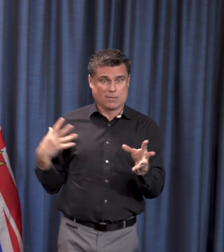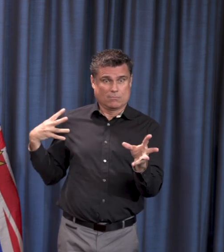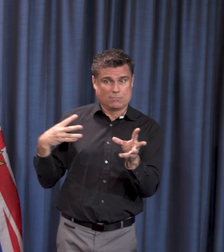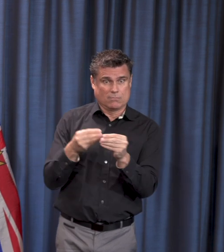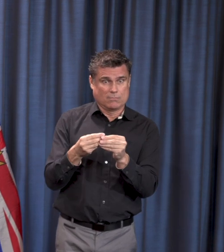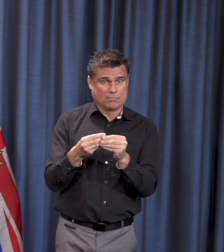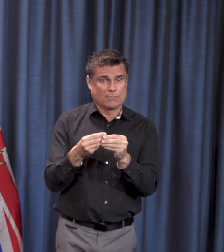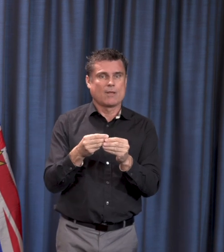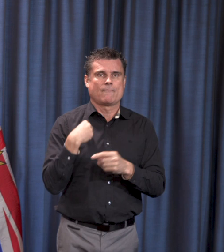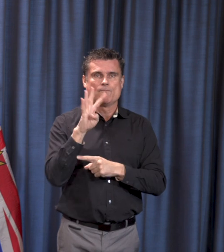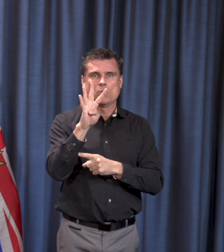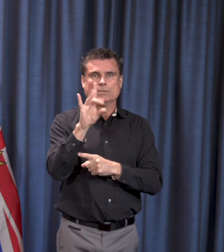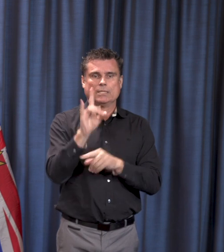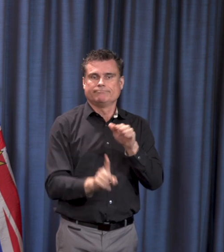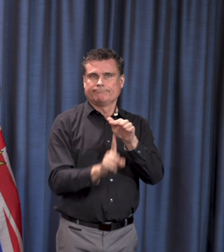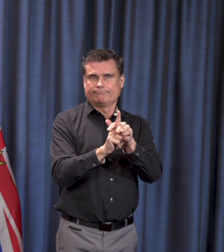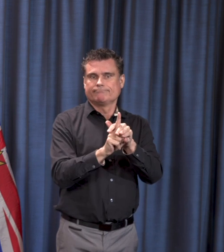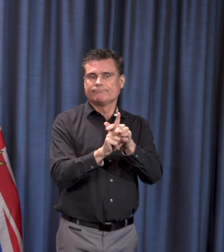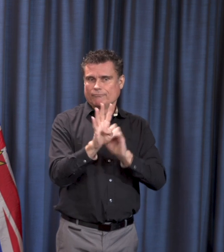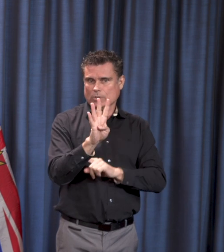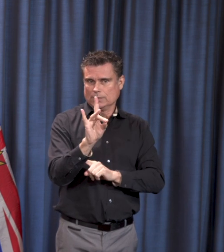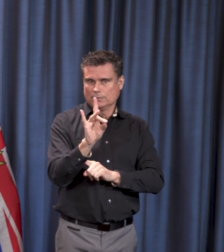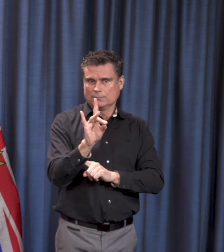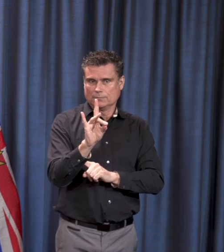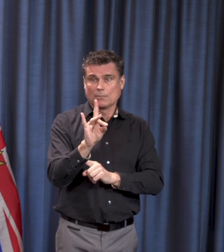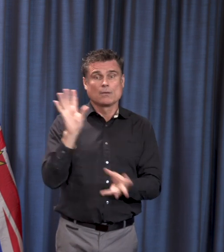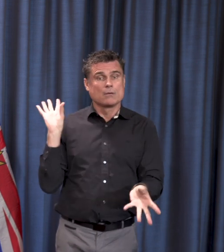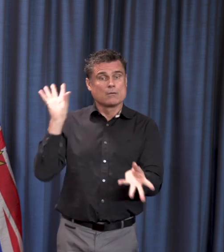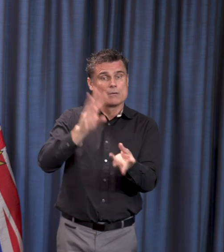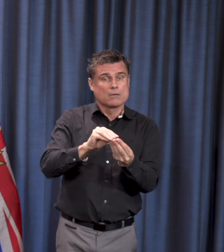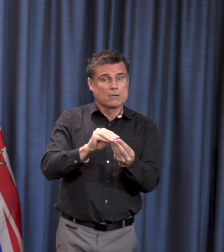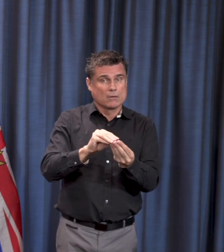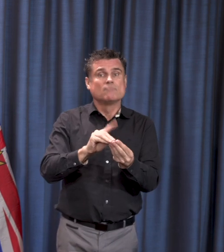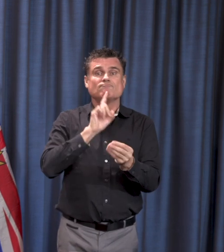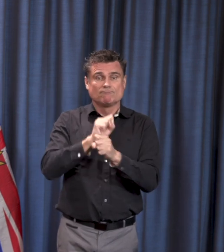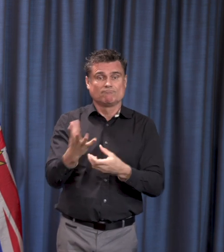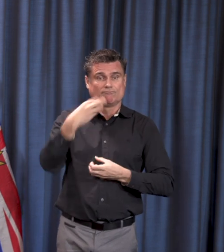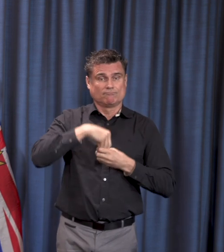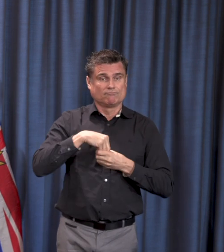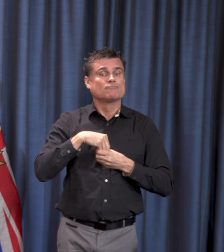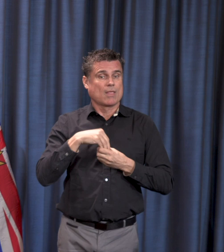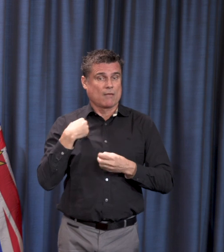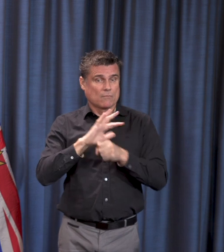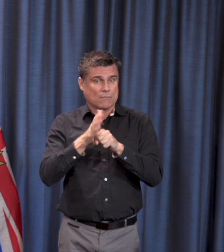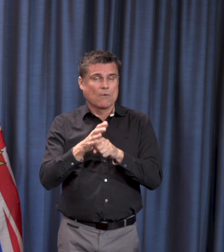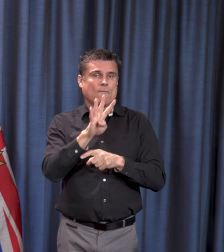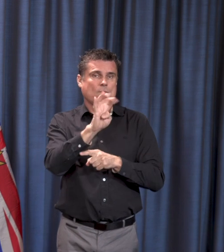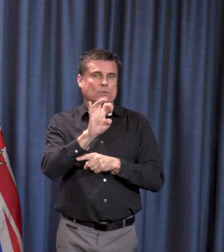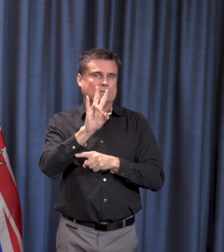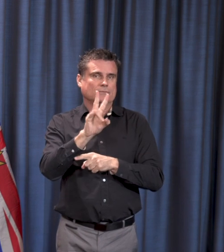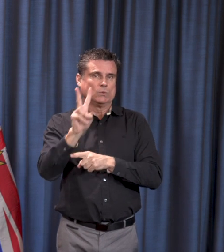48, giving us a total number of test positive cases of 472 here in British Columbia.